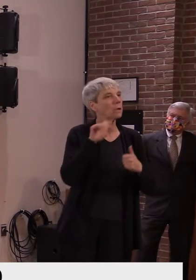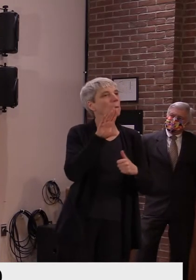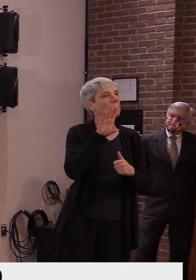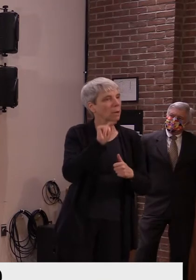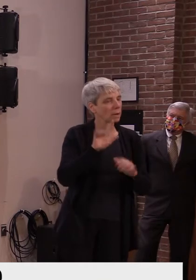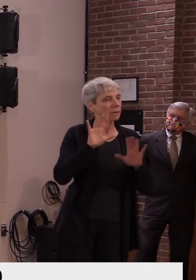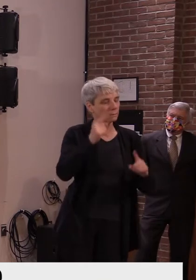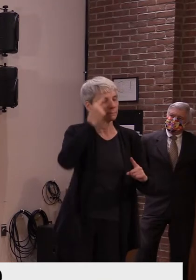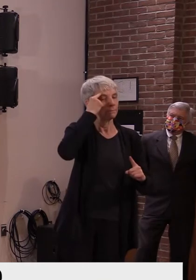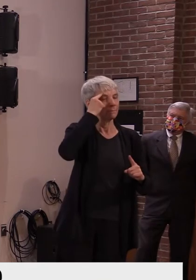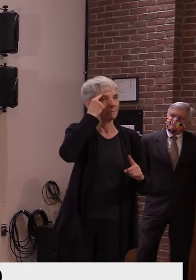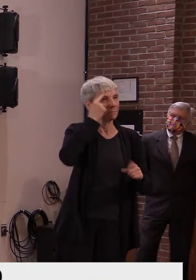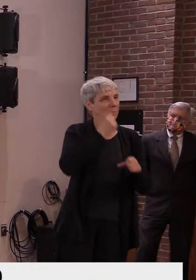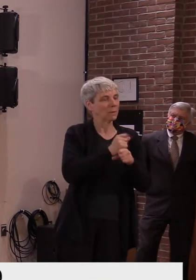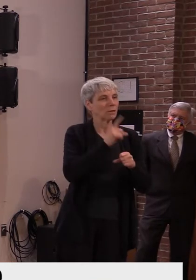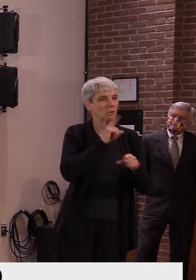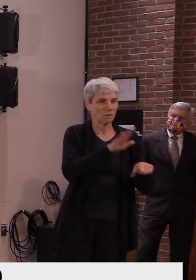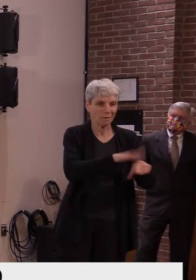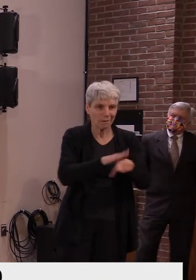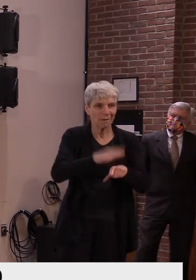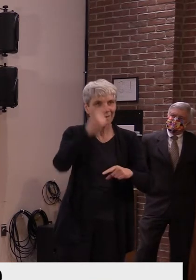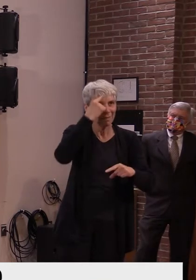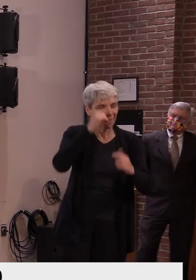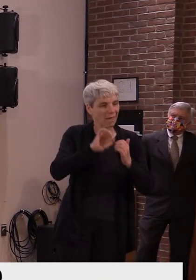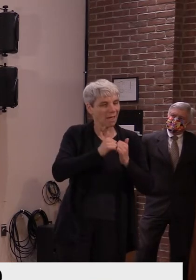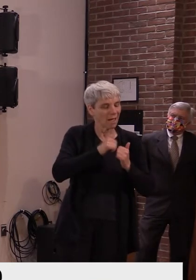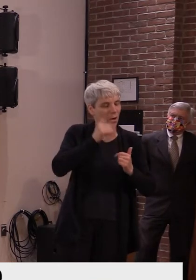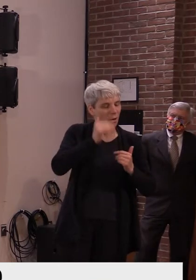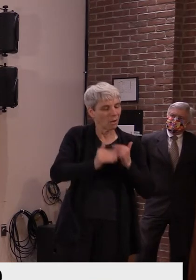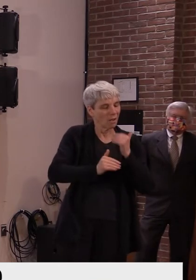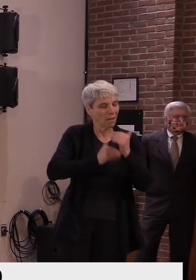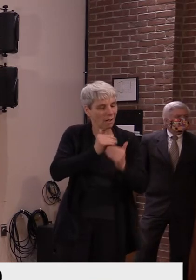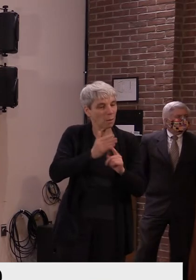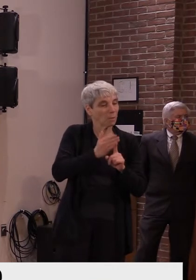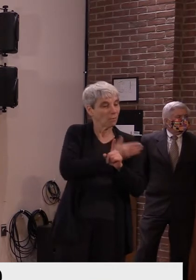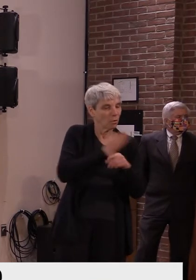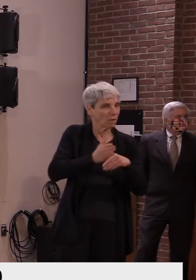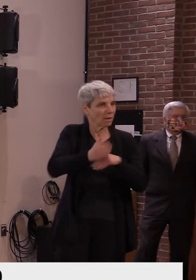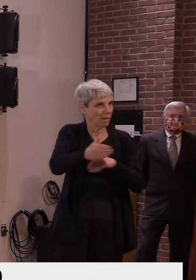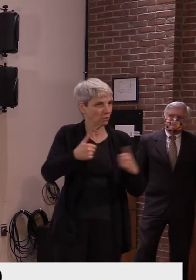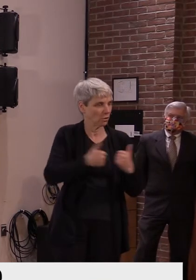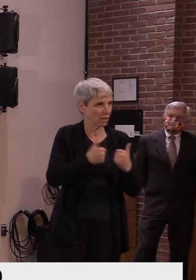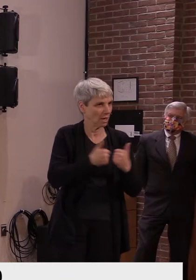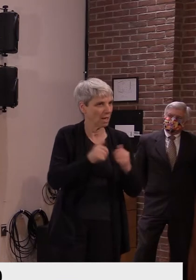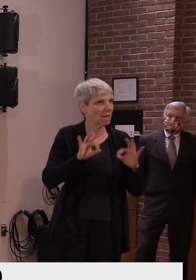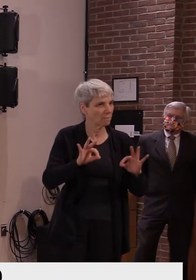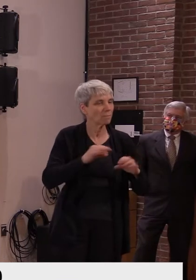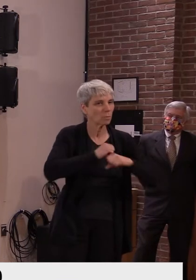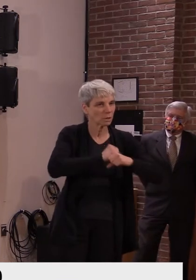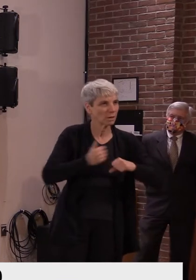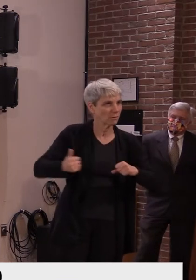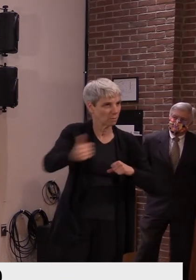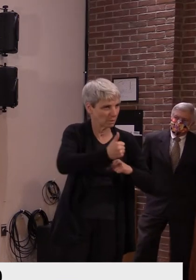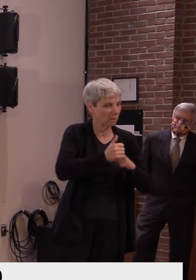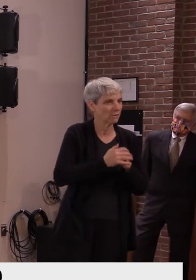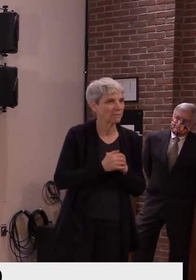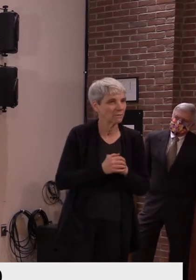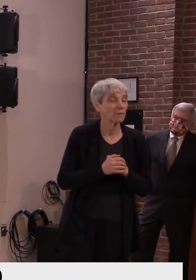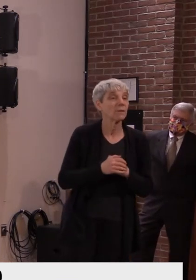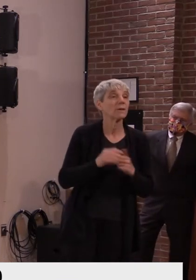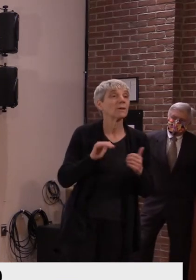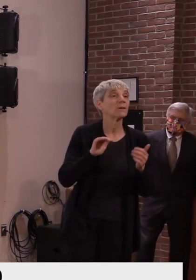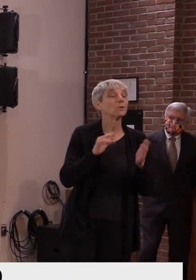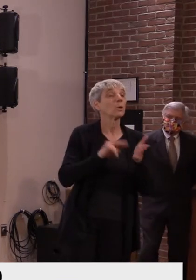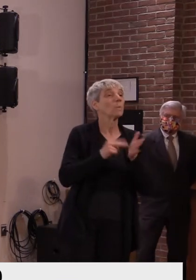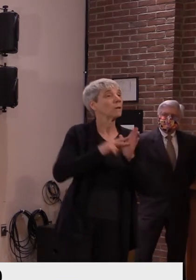um, causing some other undue, uh, repercussions as a result. So again, uh, we'll be looking at the